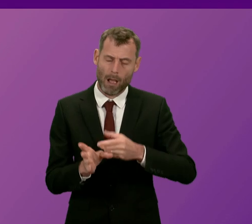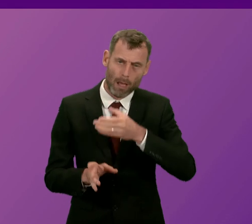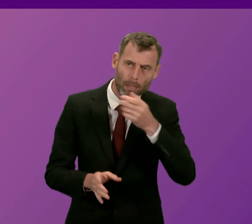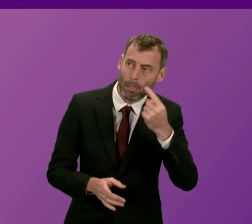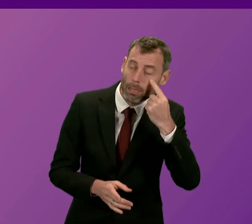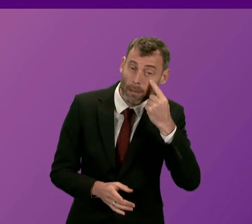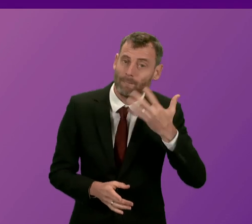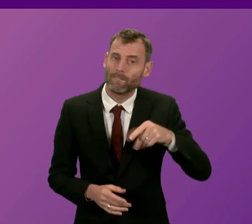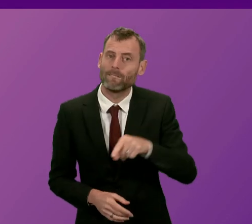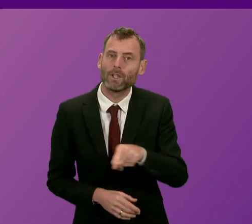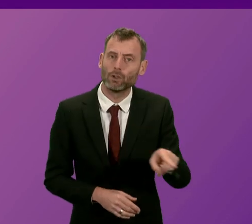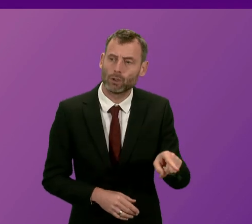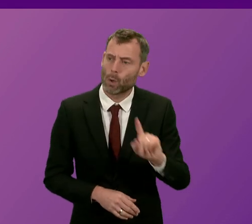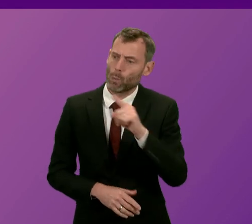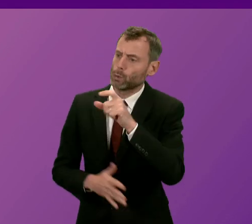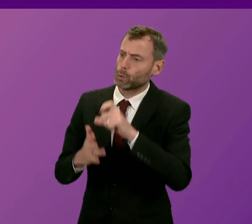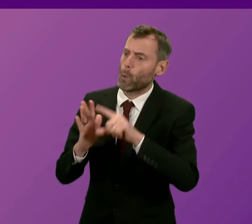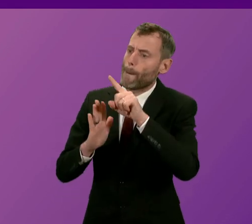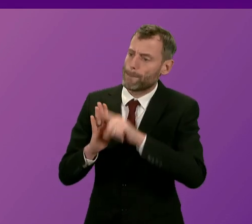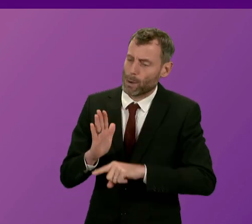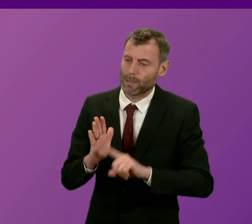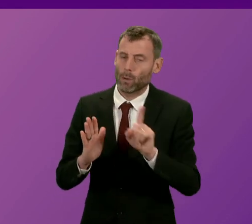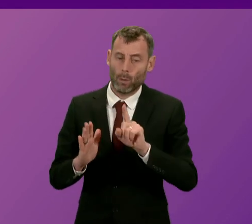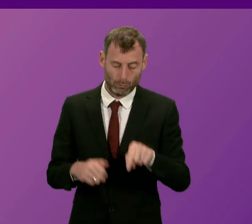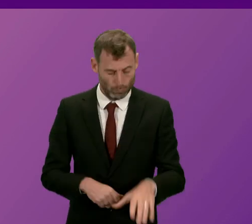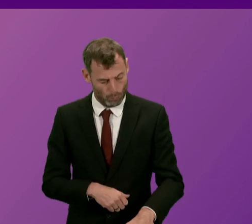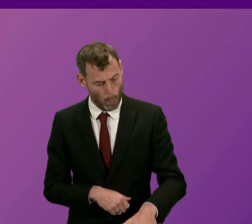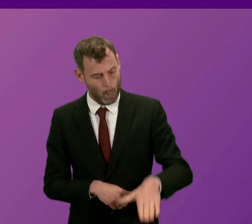policies that deliver an alcohol-free childhood?